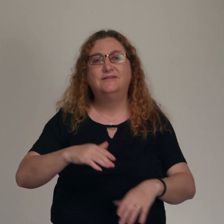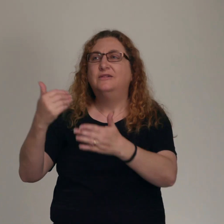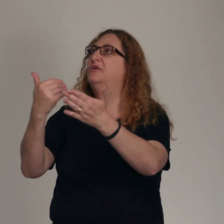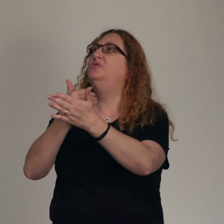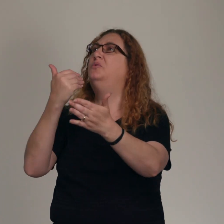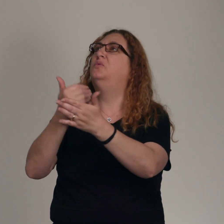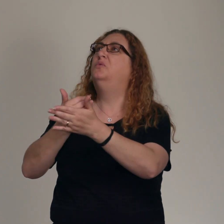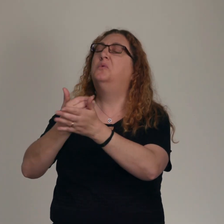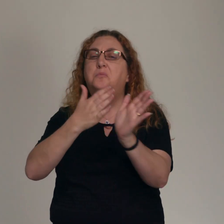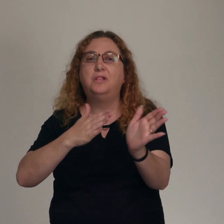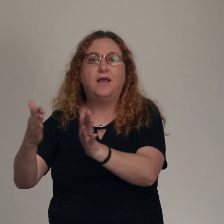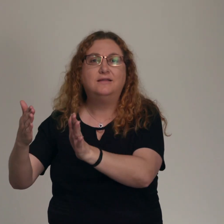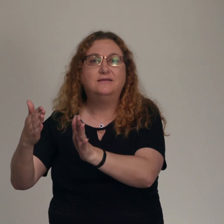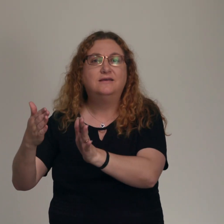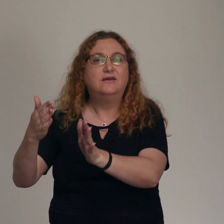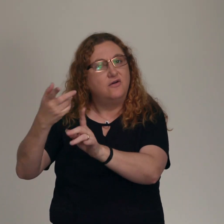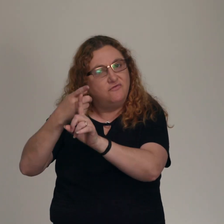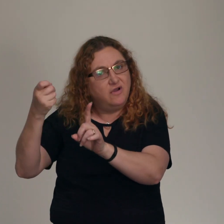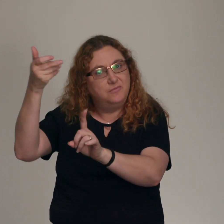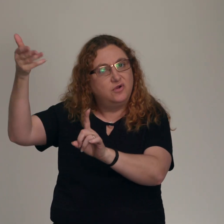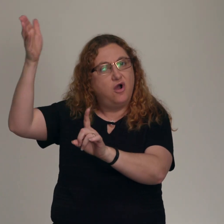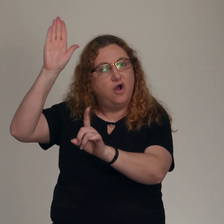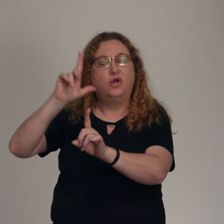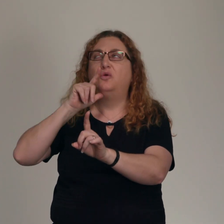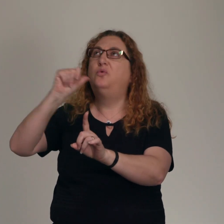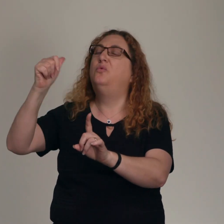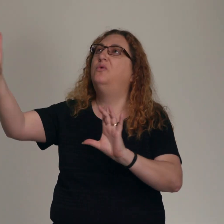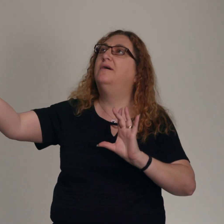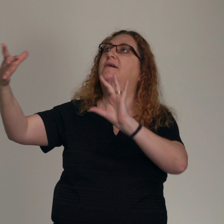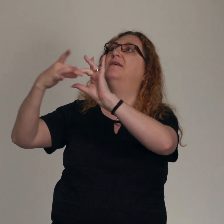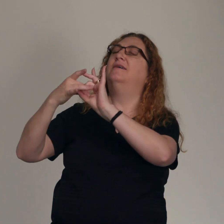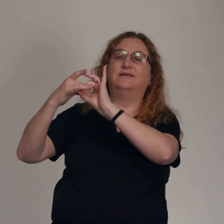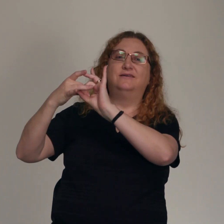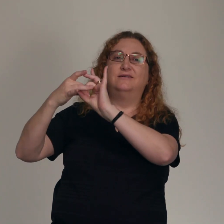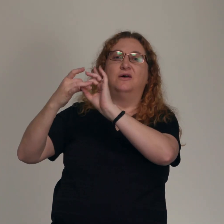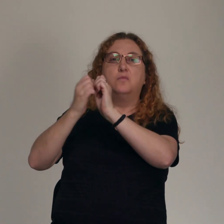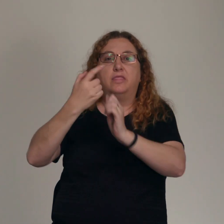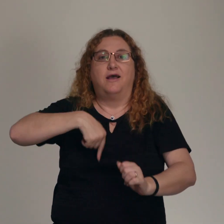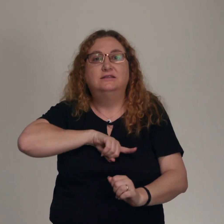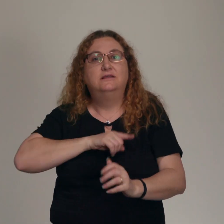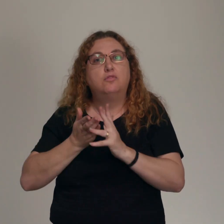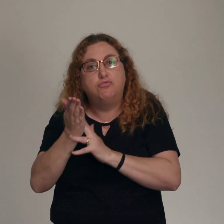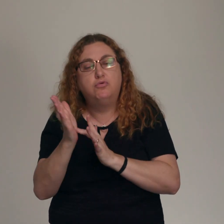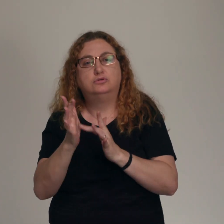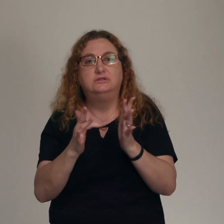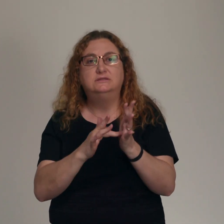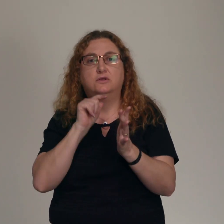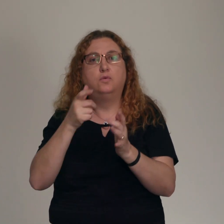to himself through Christ and gave us the ministry of reconciliation. That God was